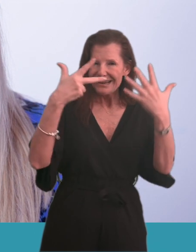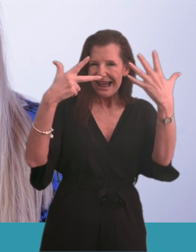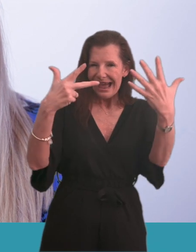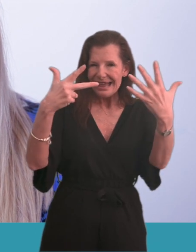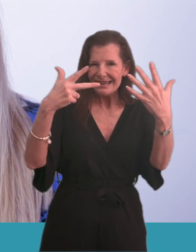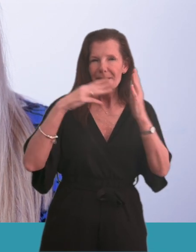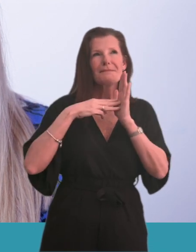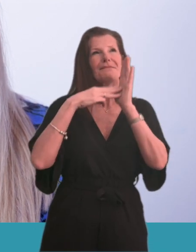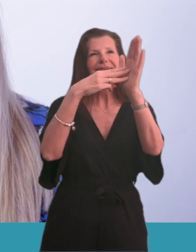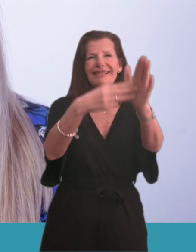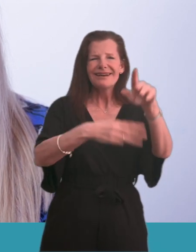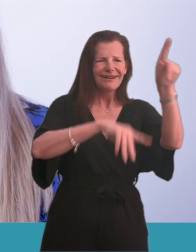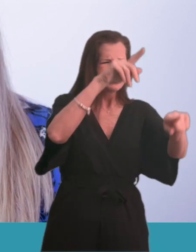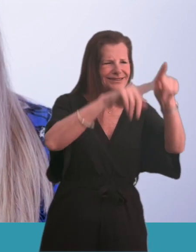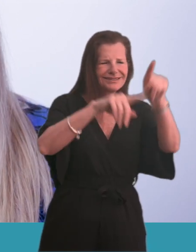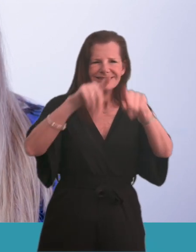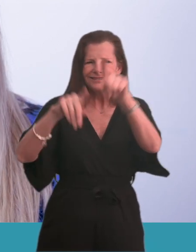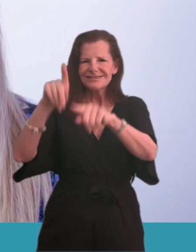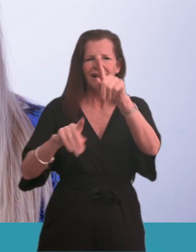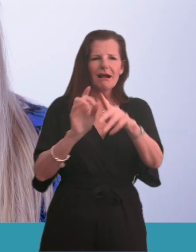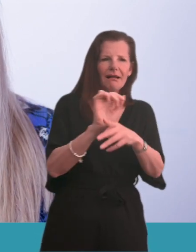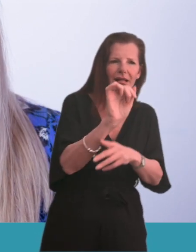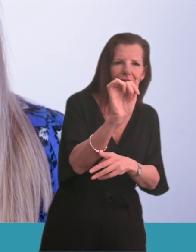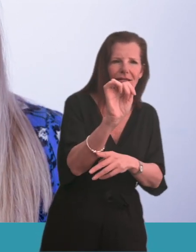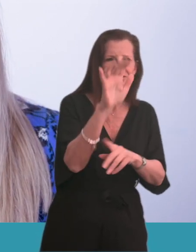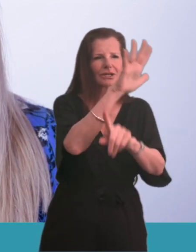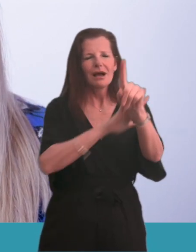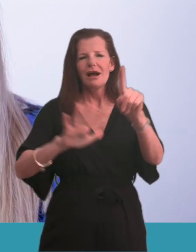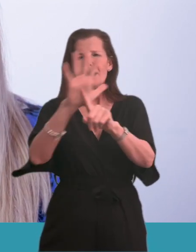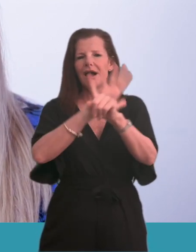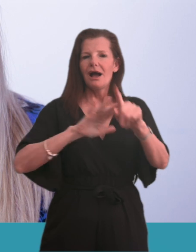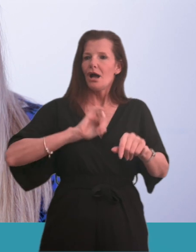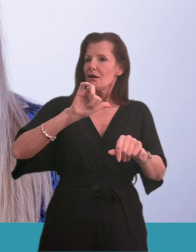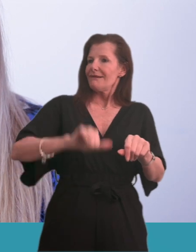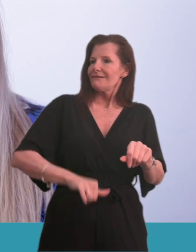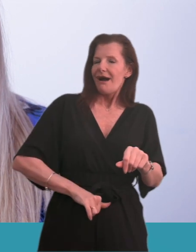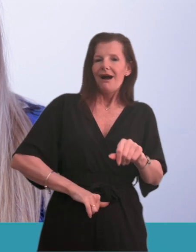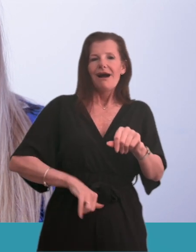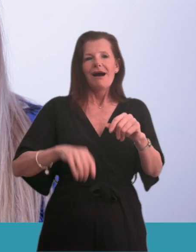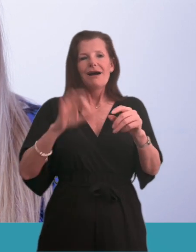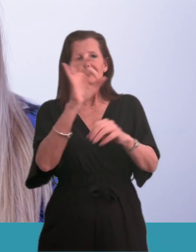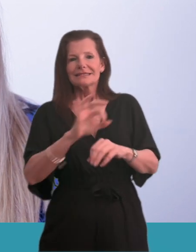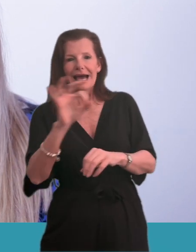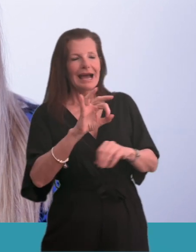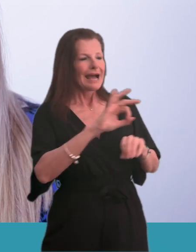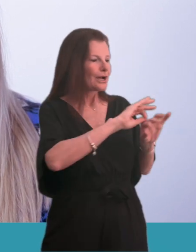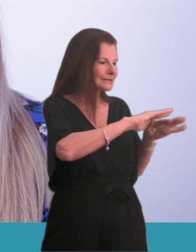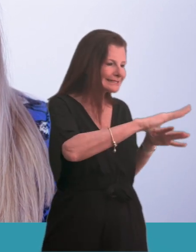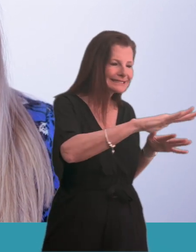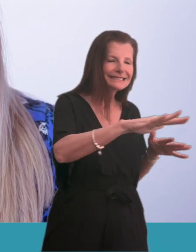from lots of different cultures and communities live in a mix of cities, towns, the countryside and by the sea. We need